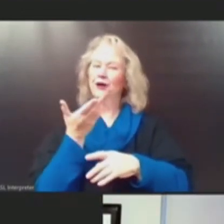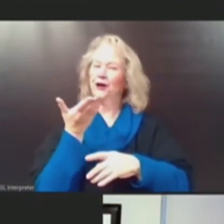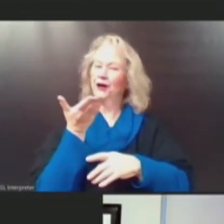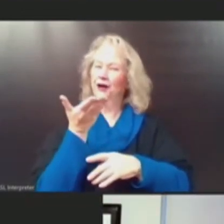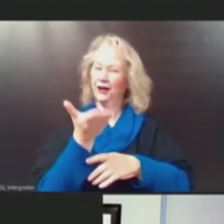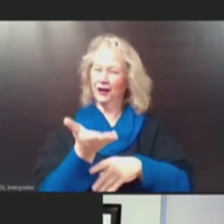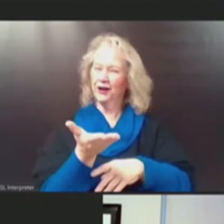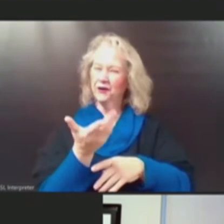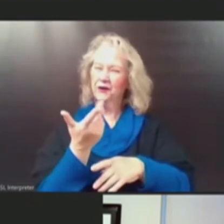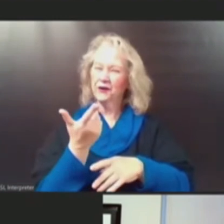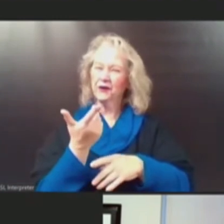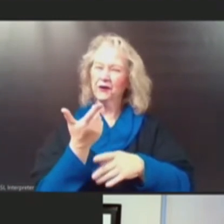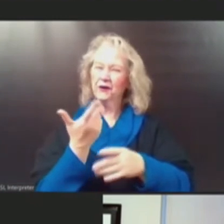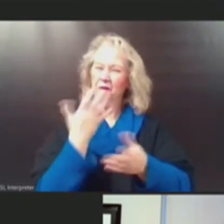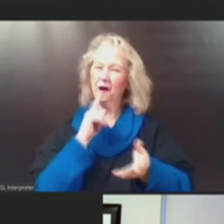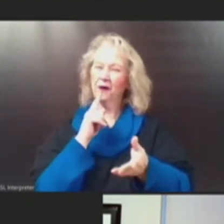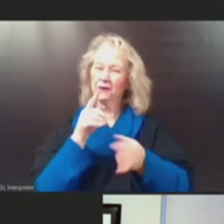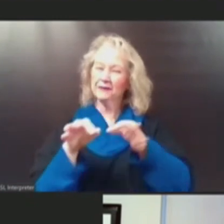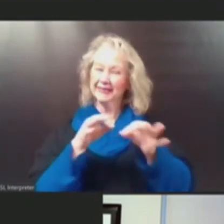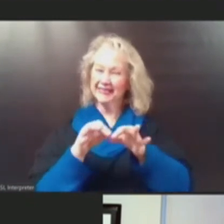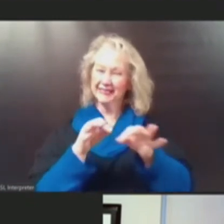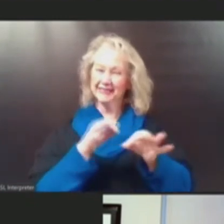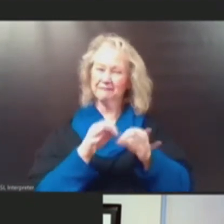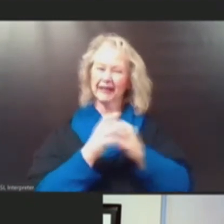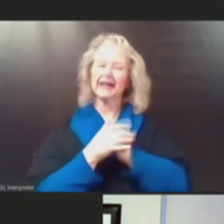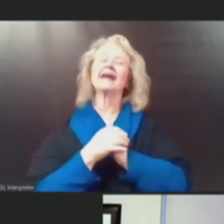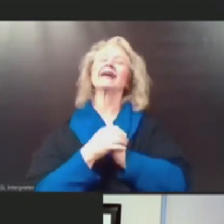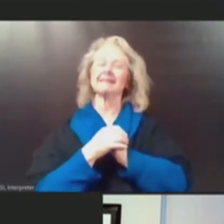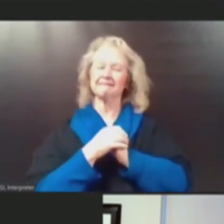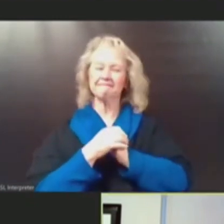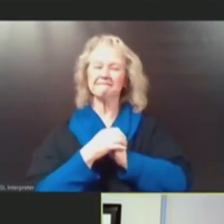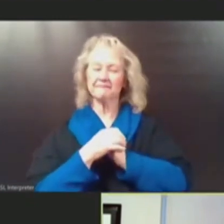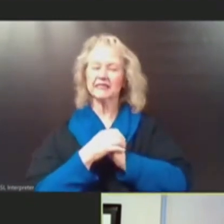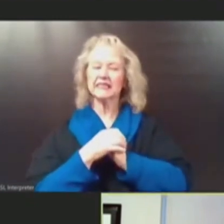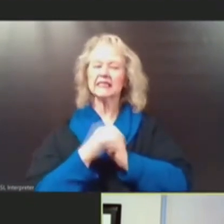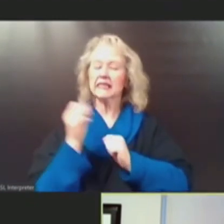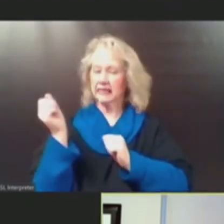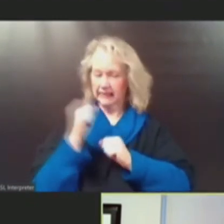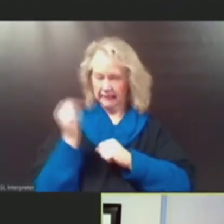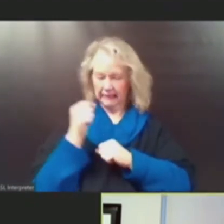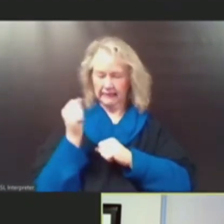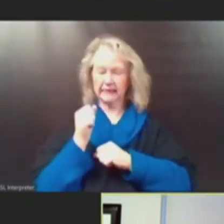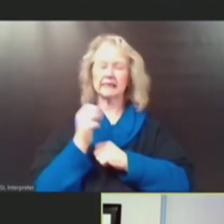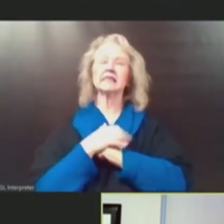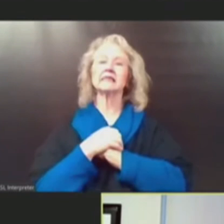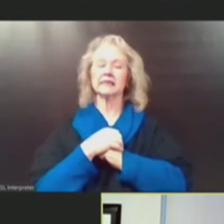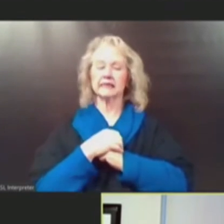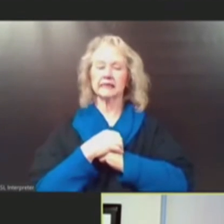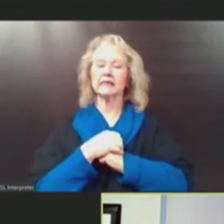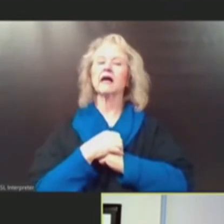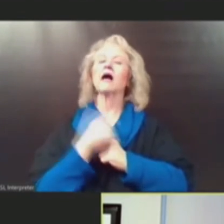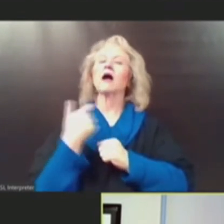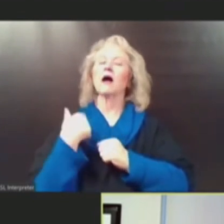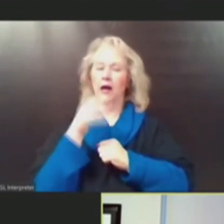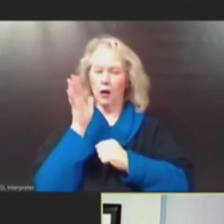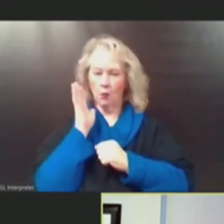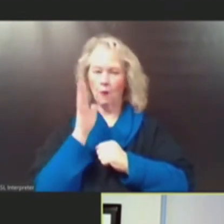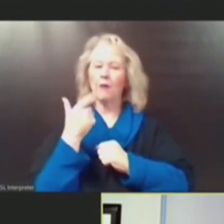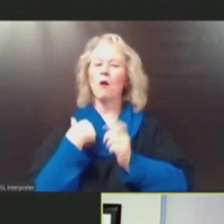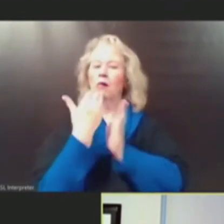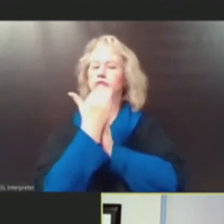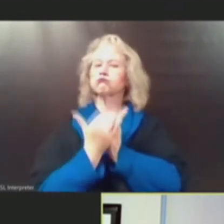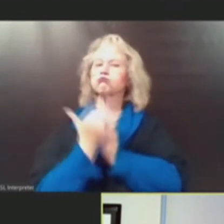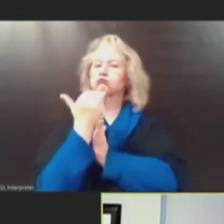ways that they can keep people safe. Manisha? Yes, we will be issuing guidance that